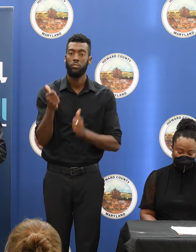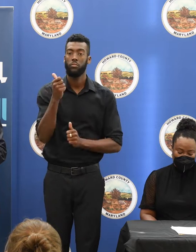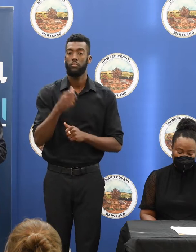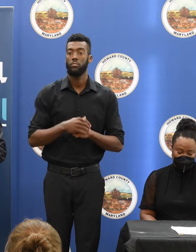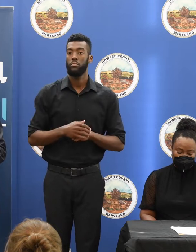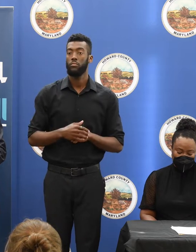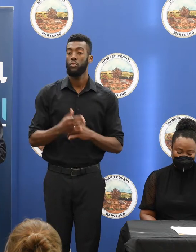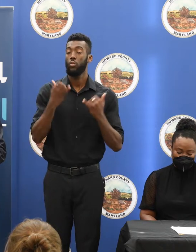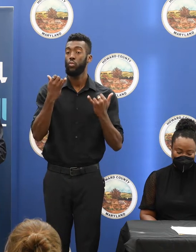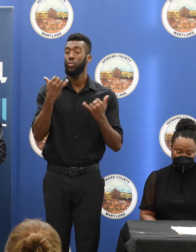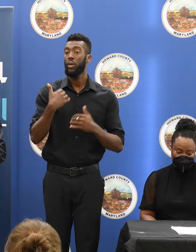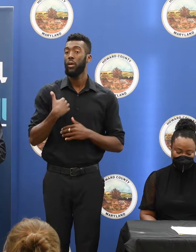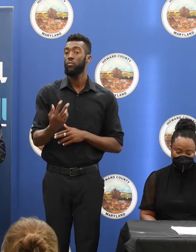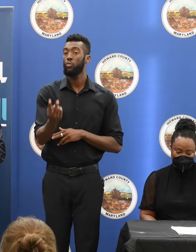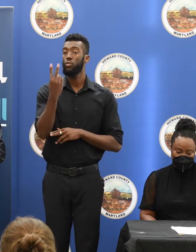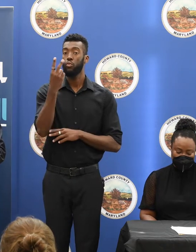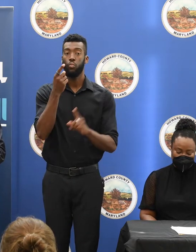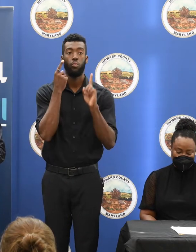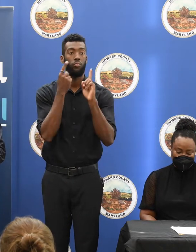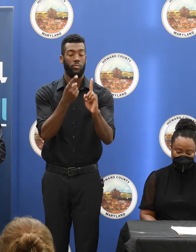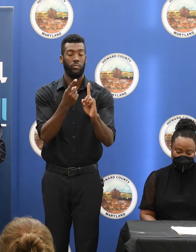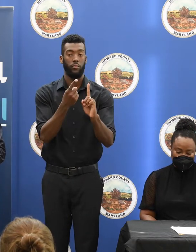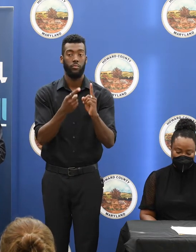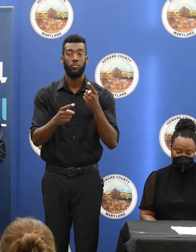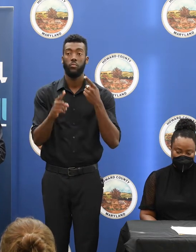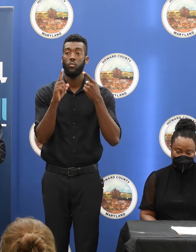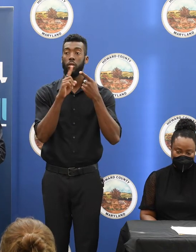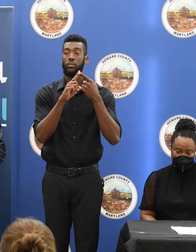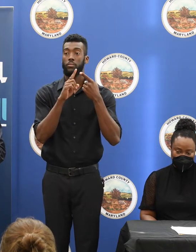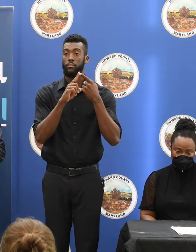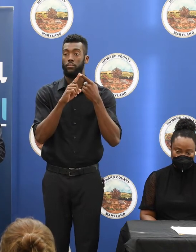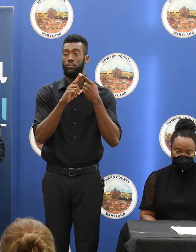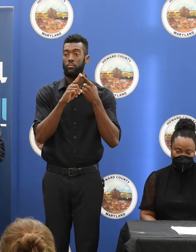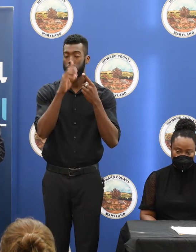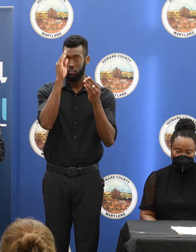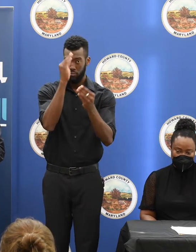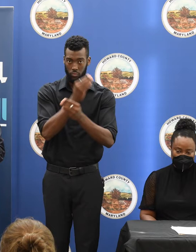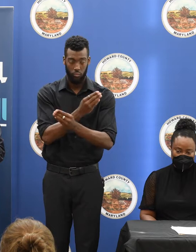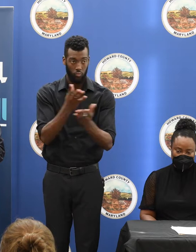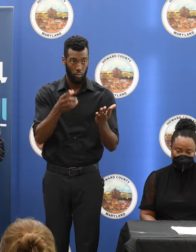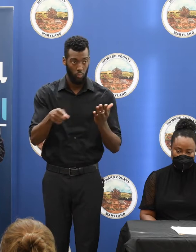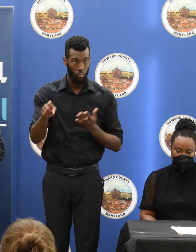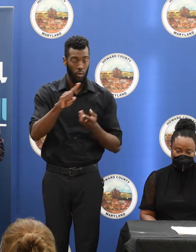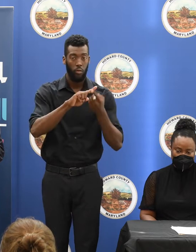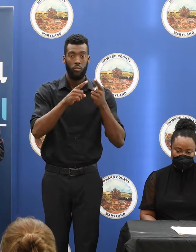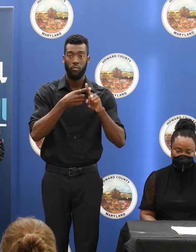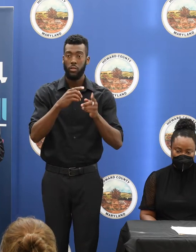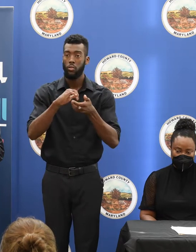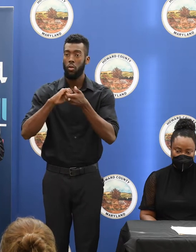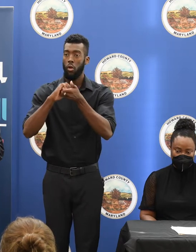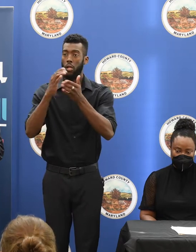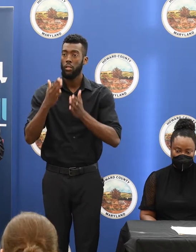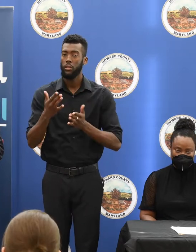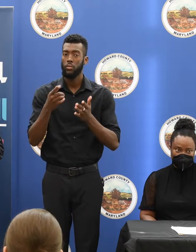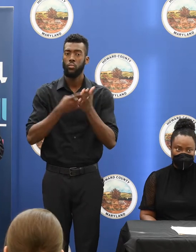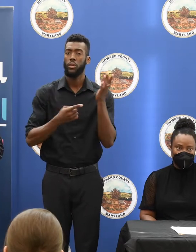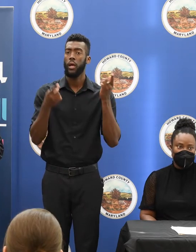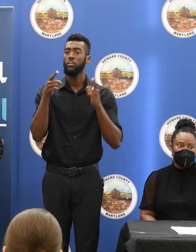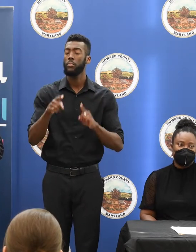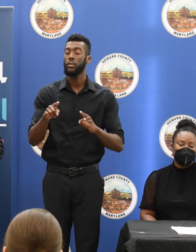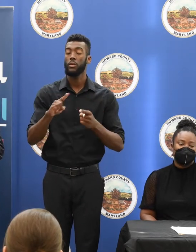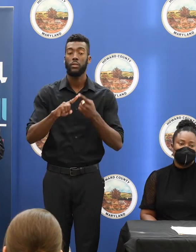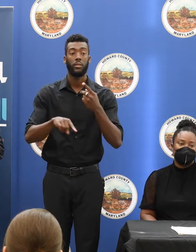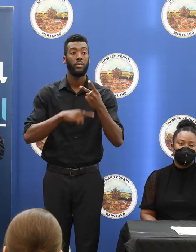here today. One is to inform you all and your friends and colleagues about what's happening. And